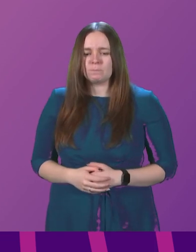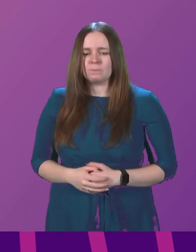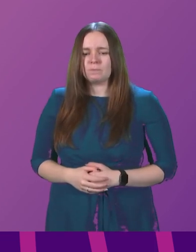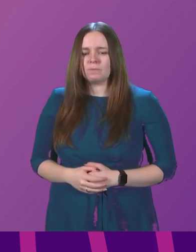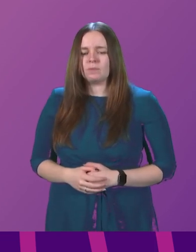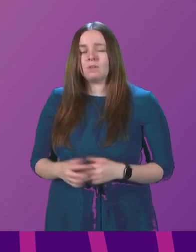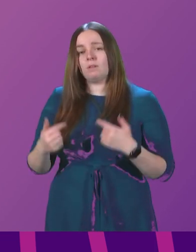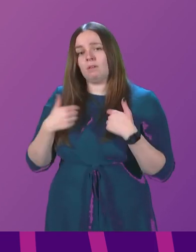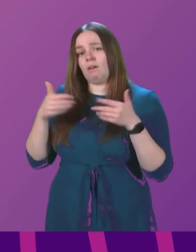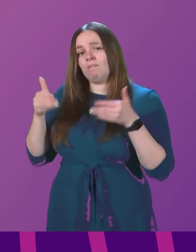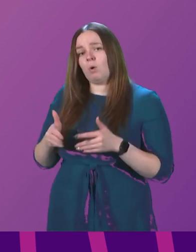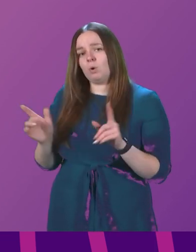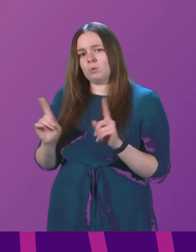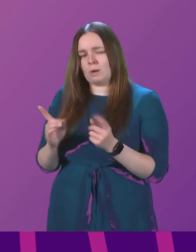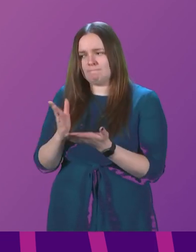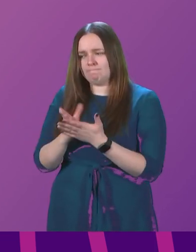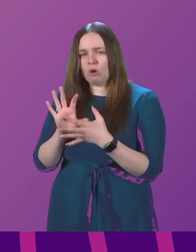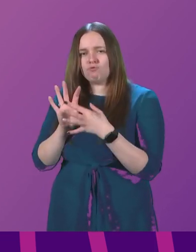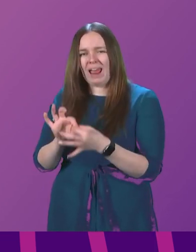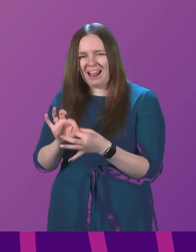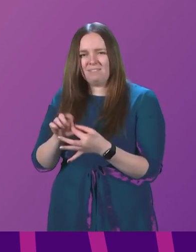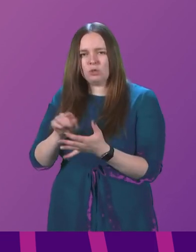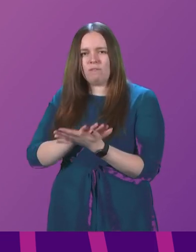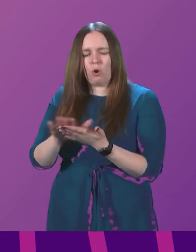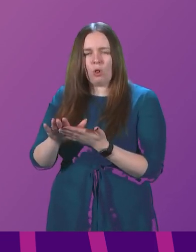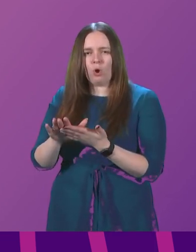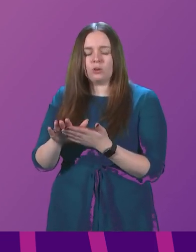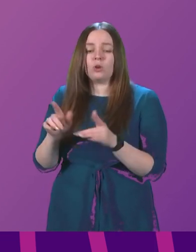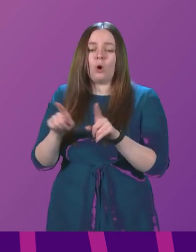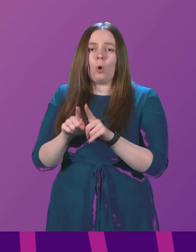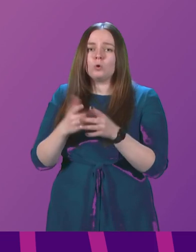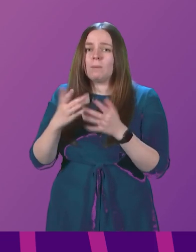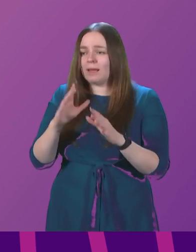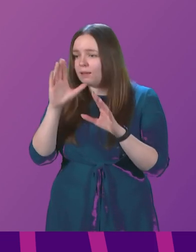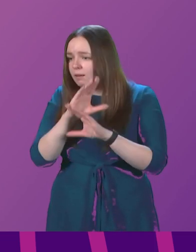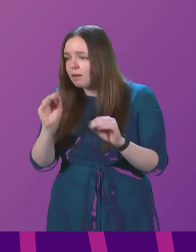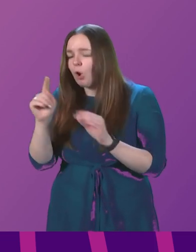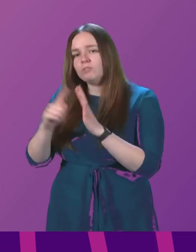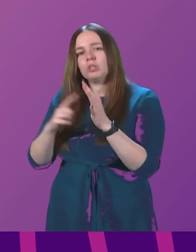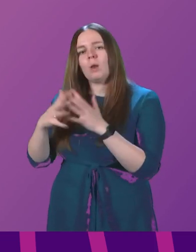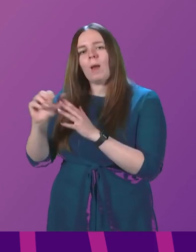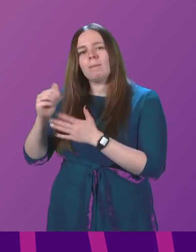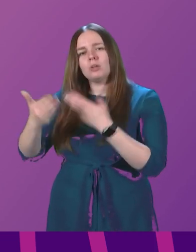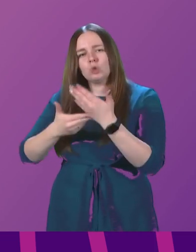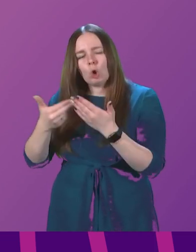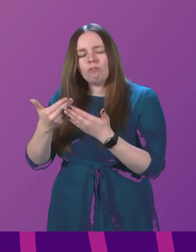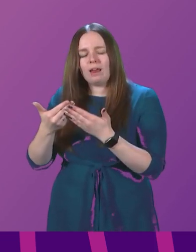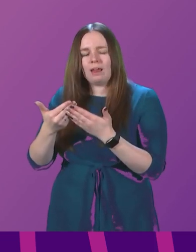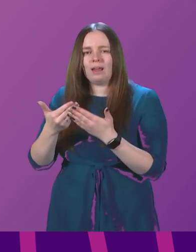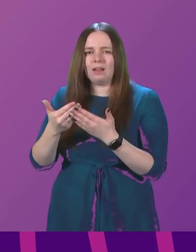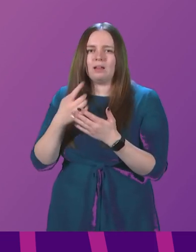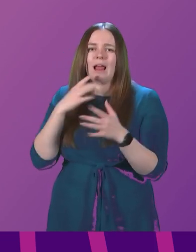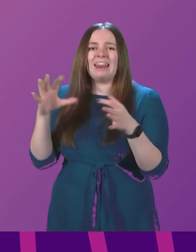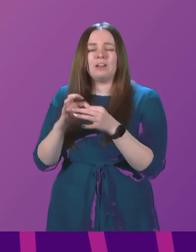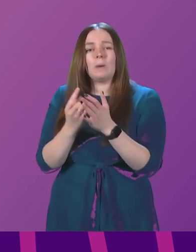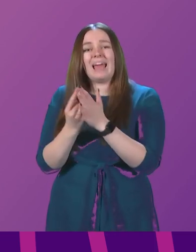I focused on the contemporary relevance of the Holocaust, as well as passing on parts of Janine Weber's story and orchestrating an activity around the